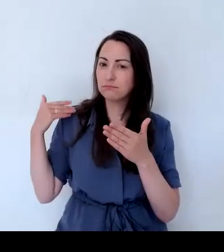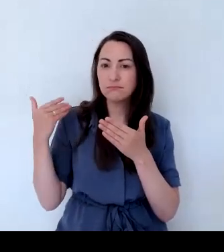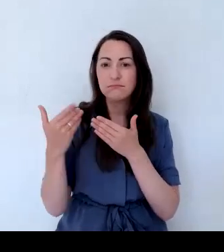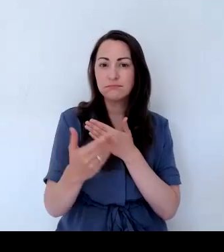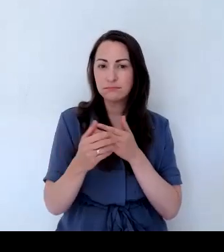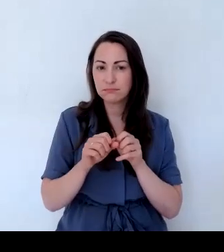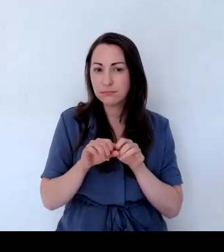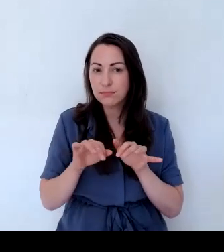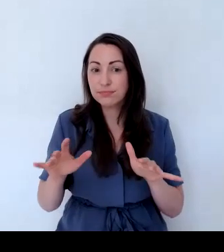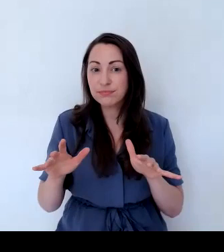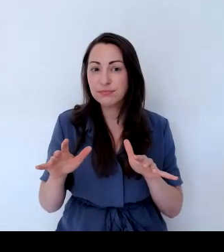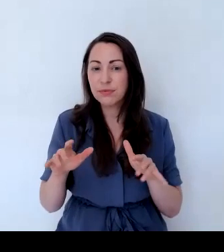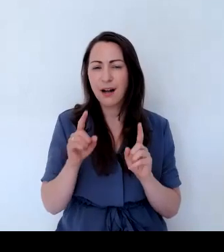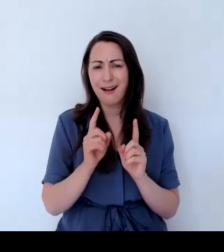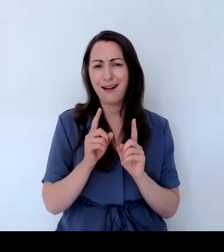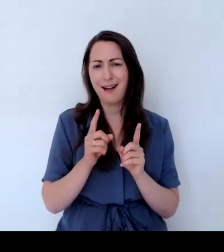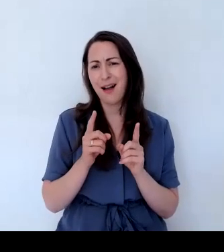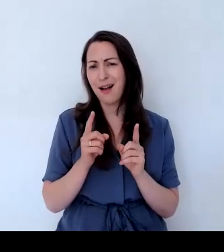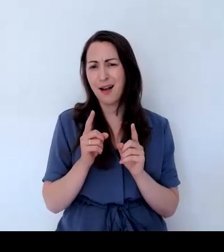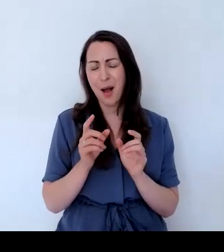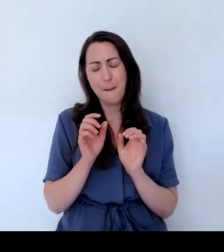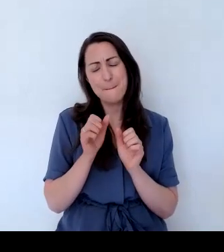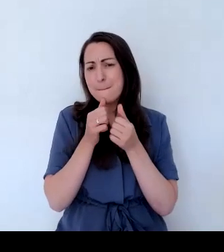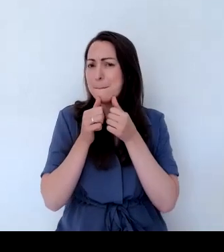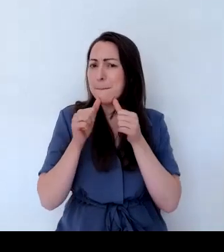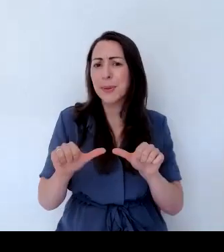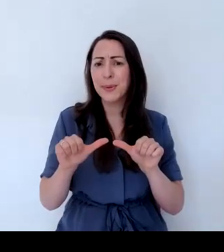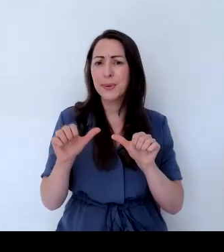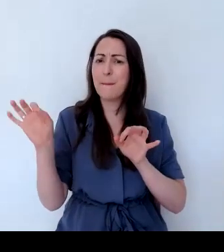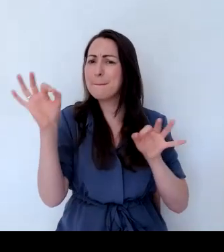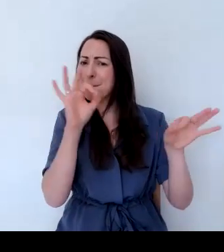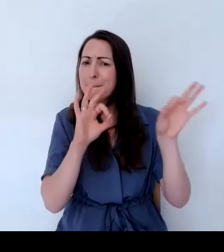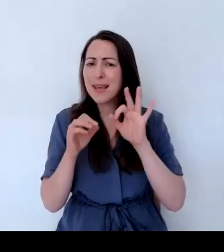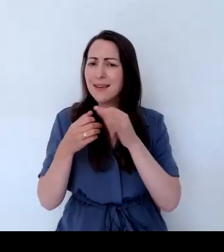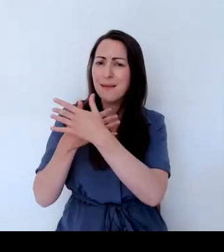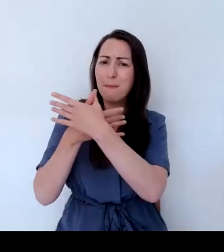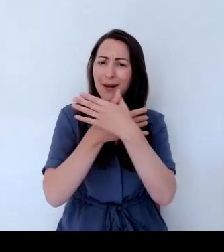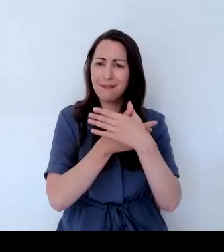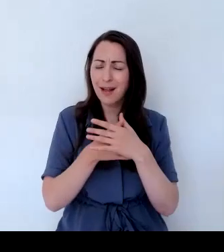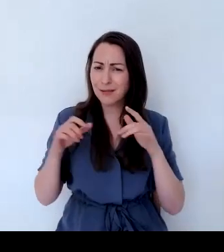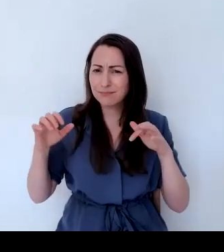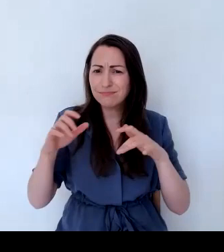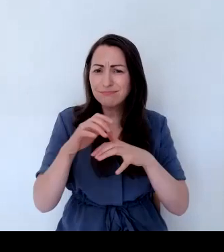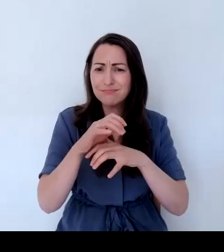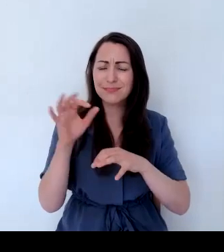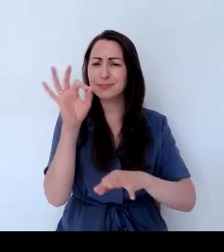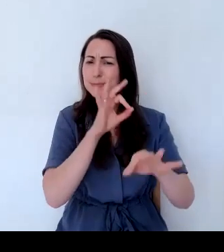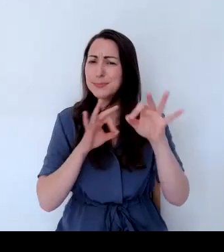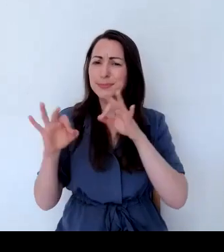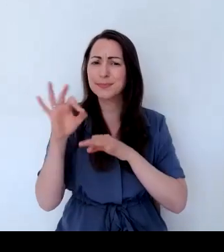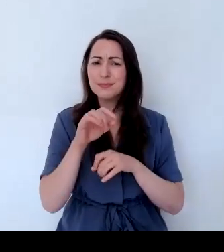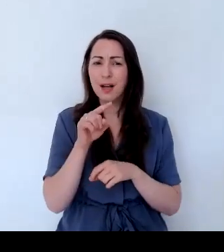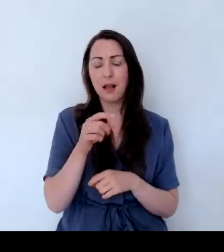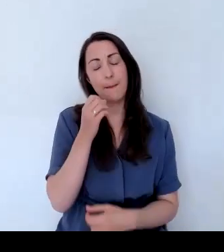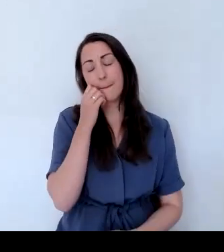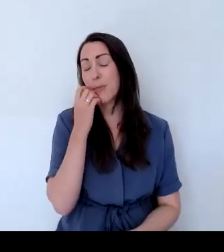absolutely a magnet for pollinators. It looks beautiful. It uses a cut plant,